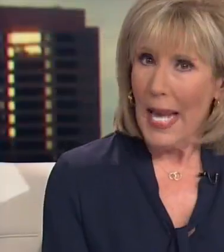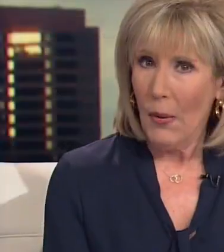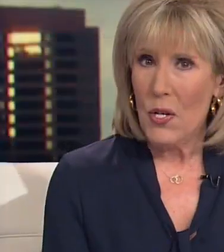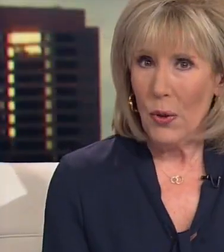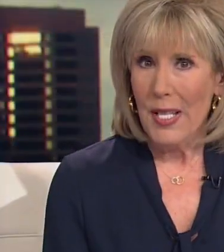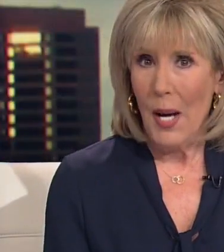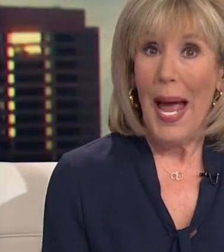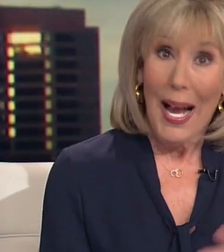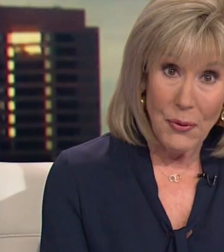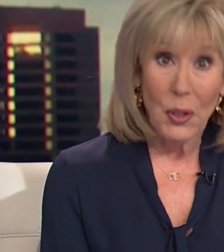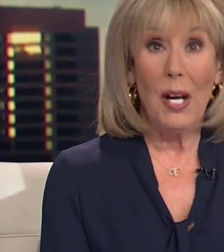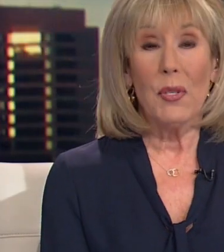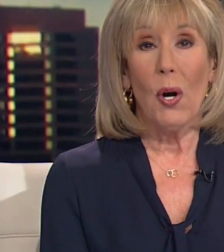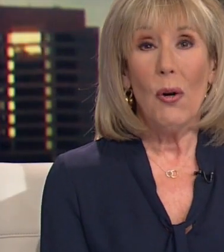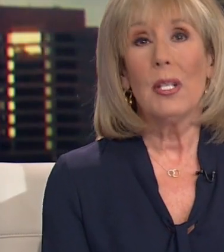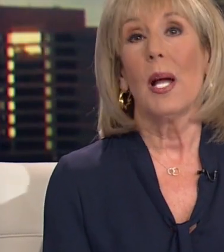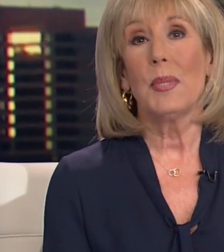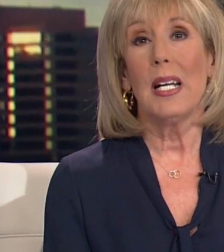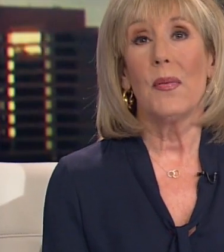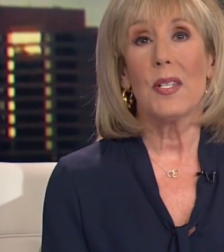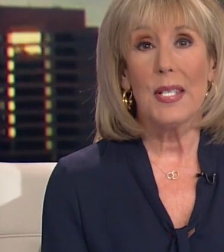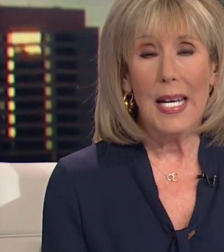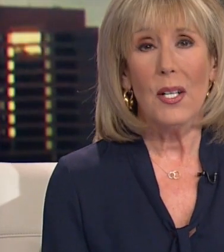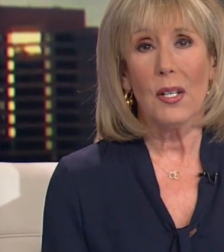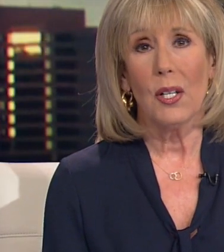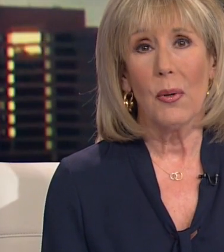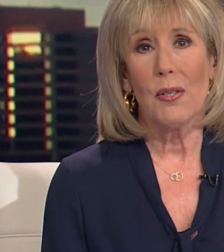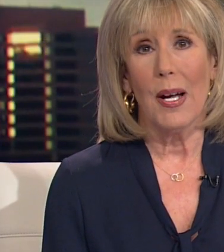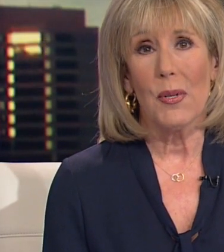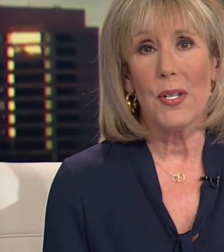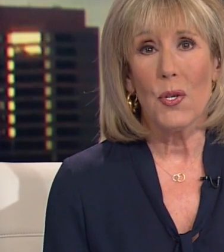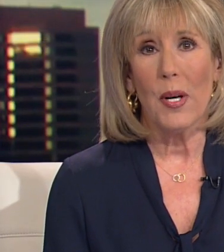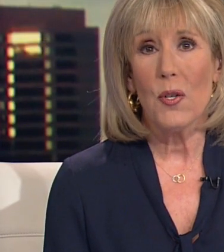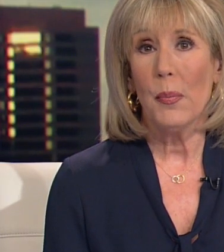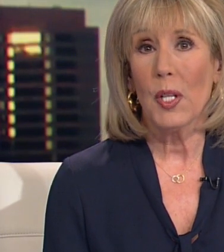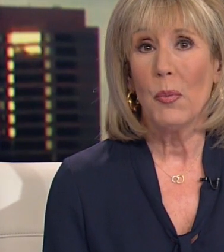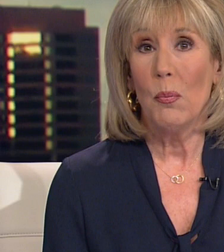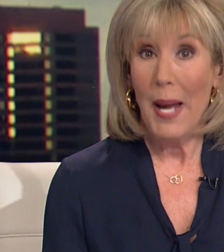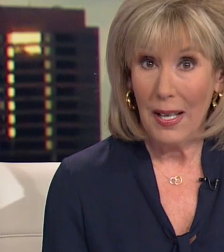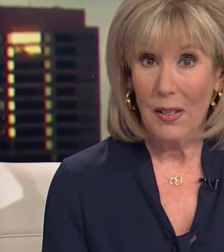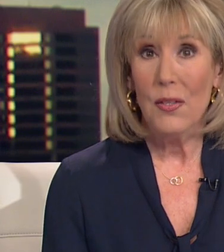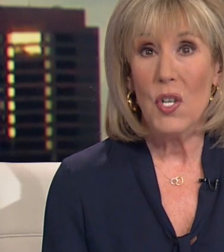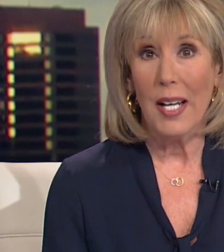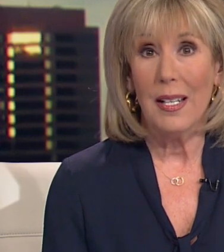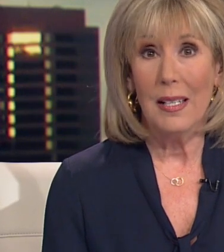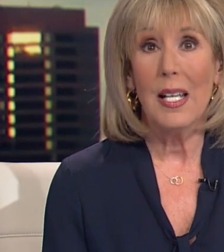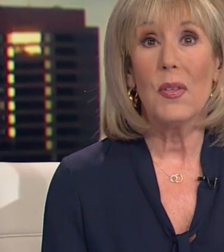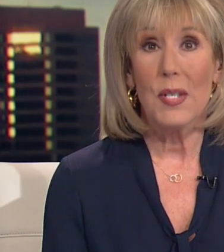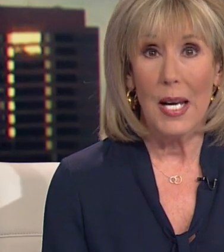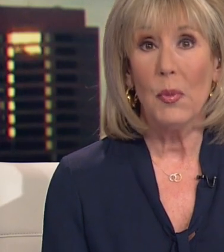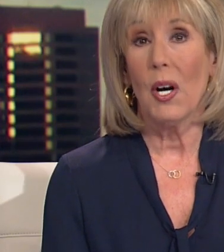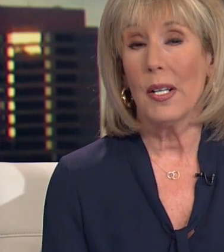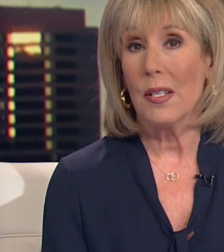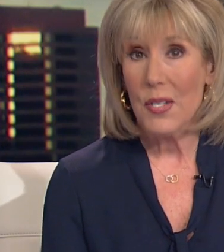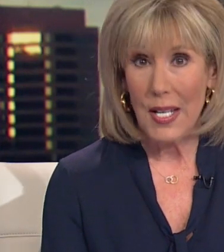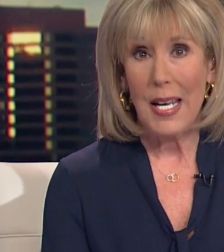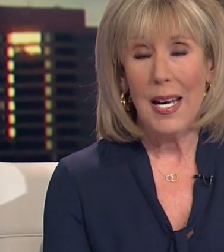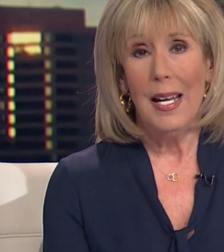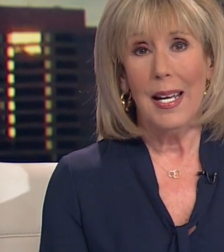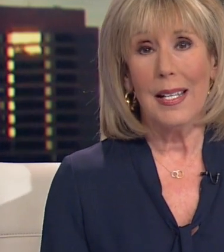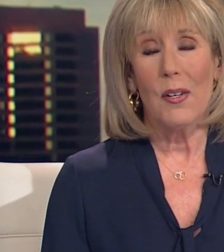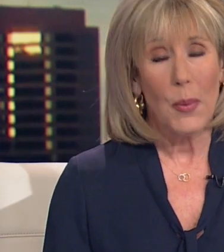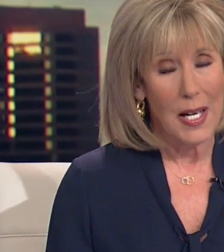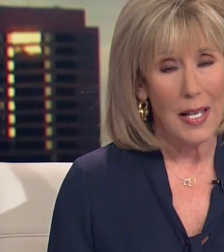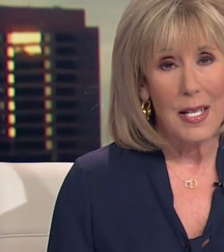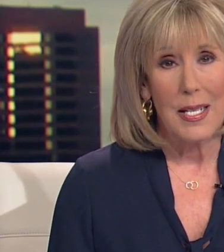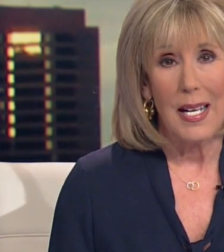And now a short time after Governor Hogan updated the state on the coronavirus situation, Baltimore Mayor Jack Young did the same regarding the city,